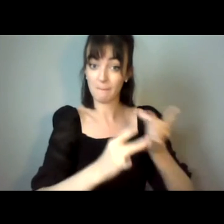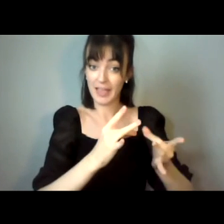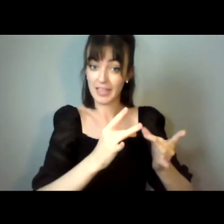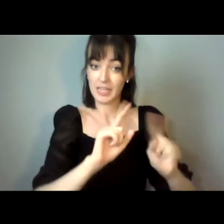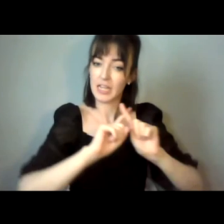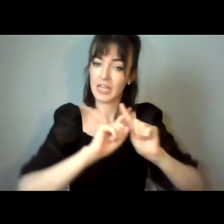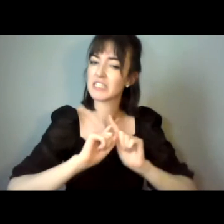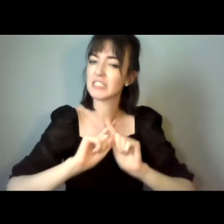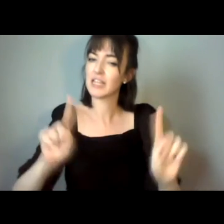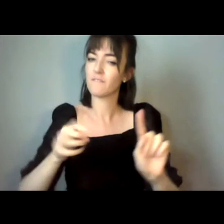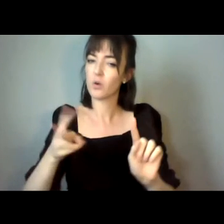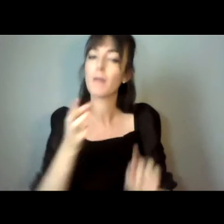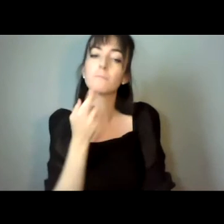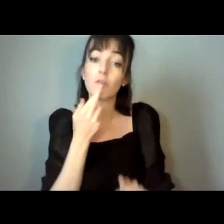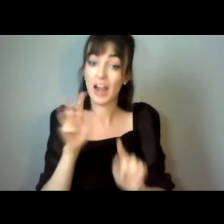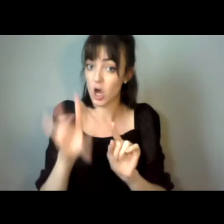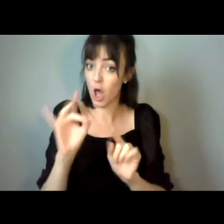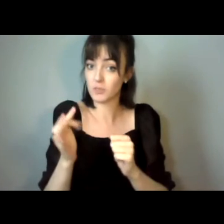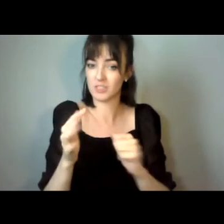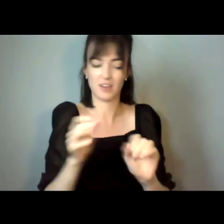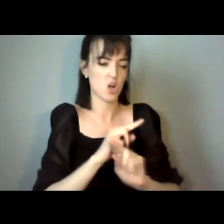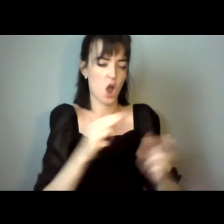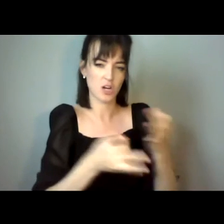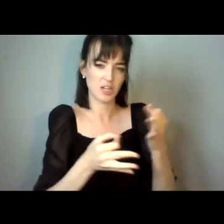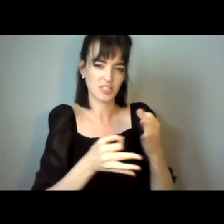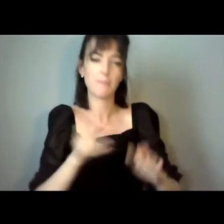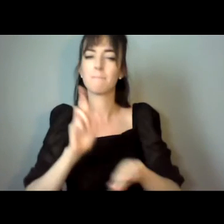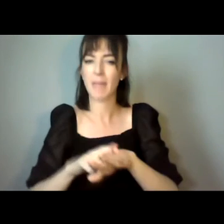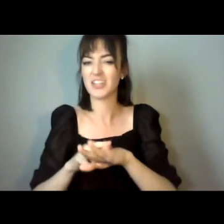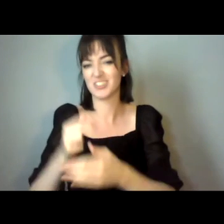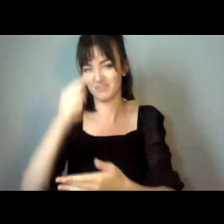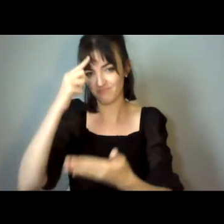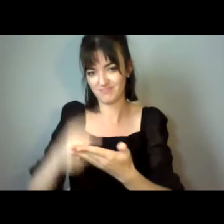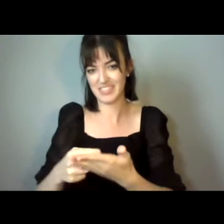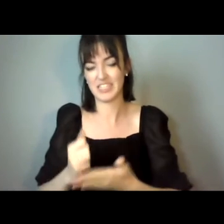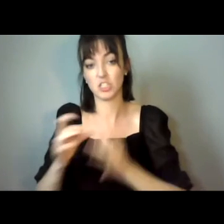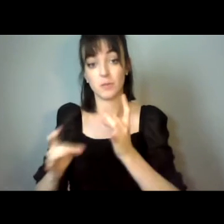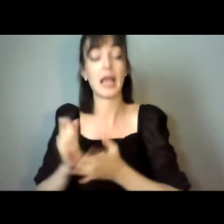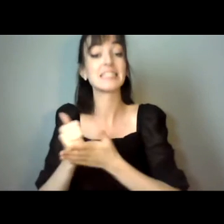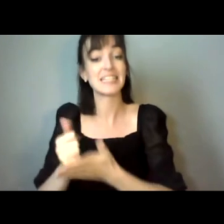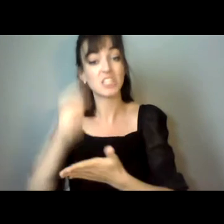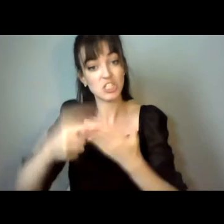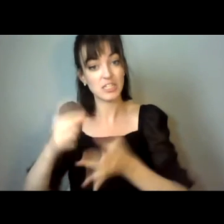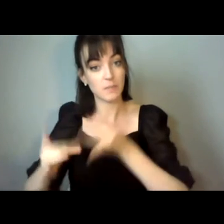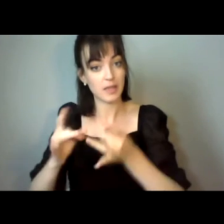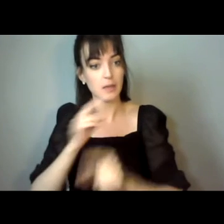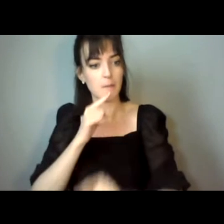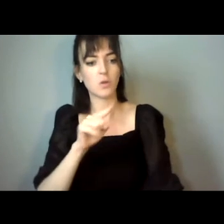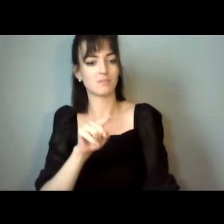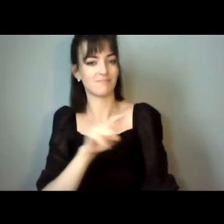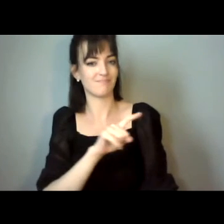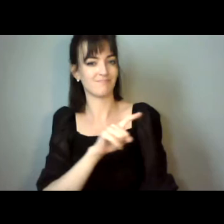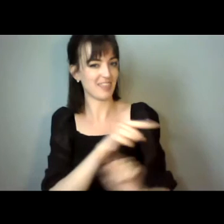alternative to guardianship. And yet, what we still see in those states and in all others